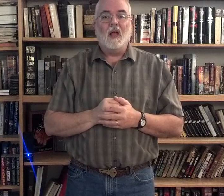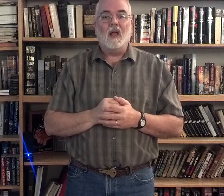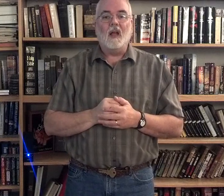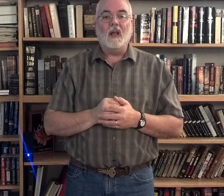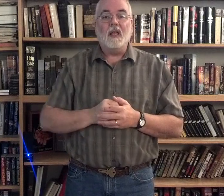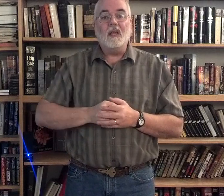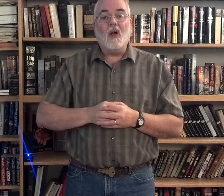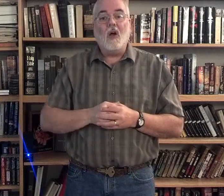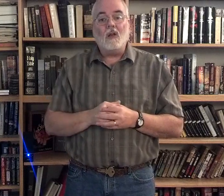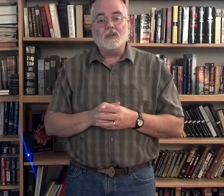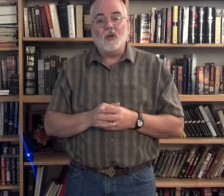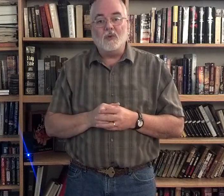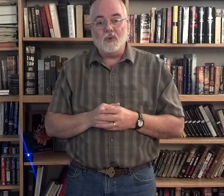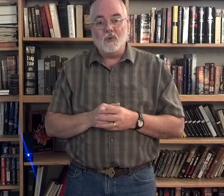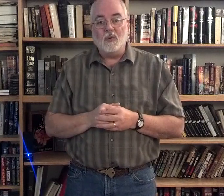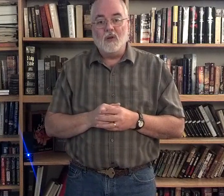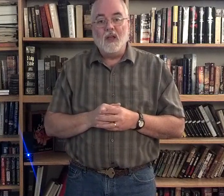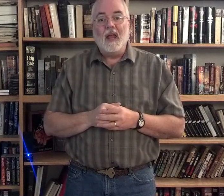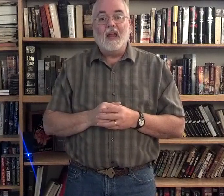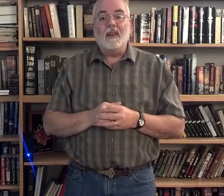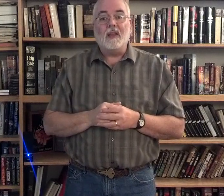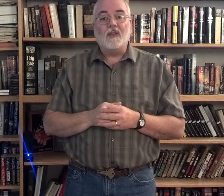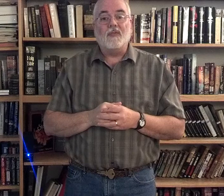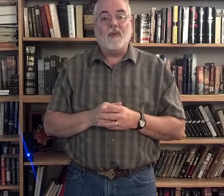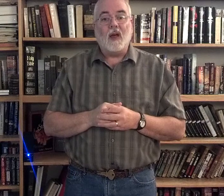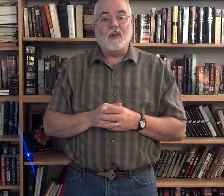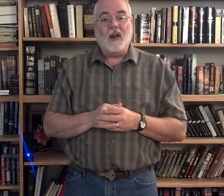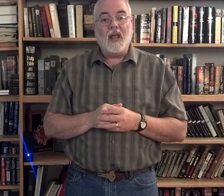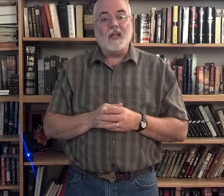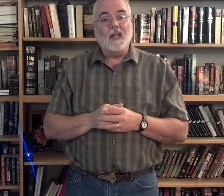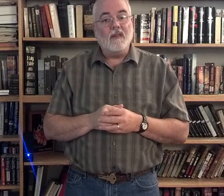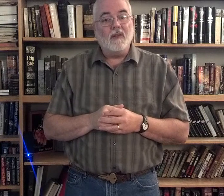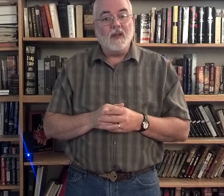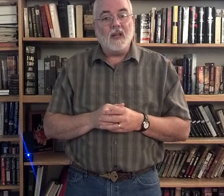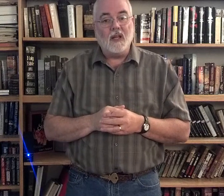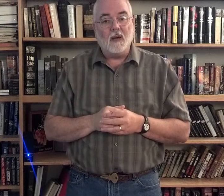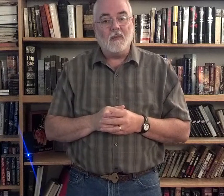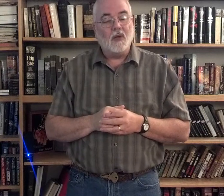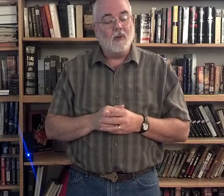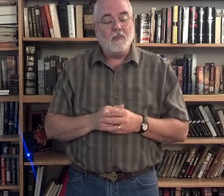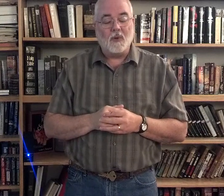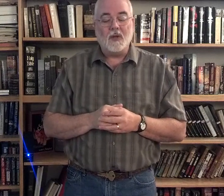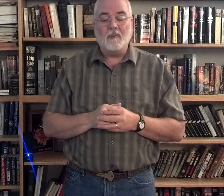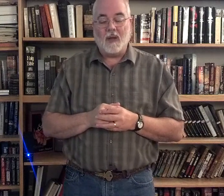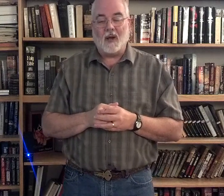He also knew that the Father had given him complete power.